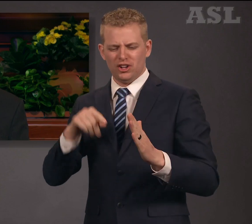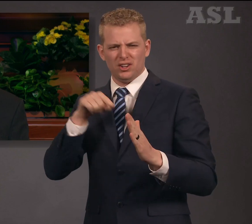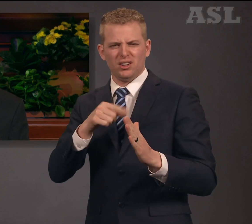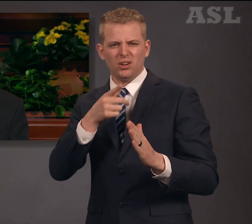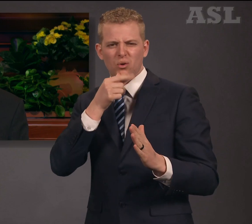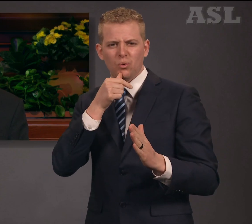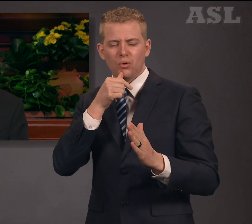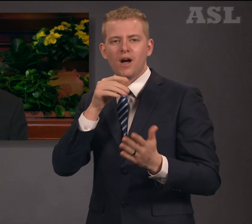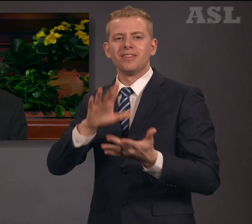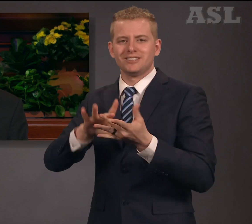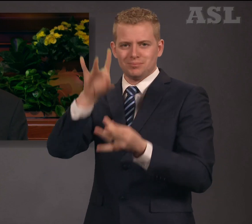forever.